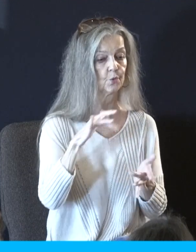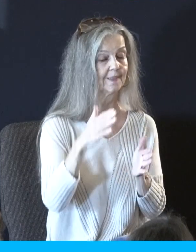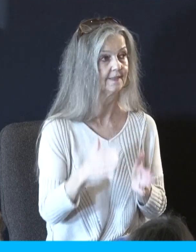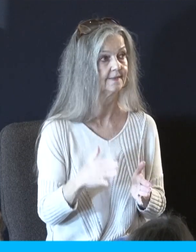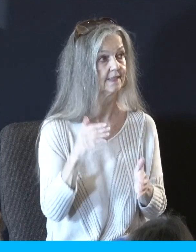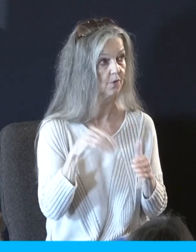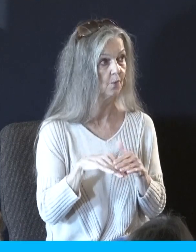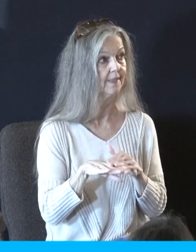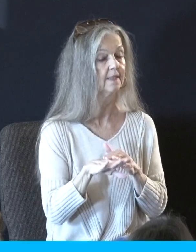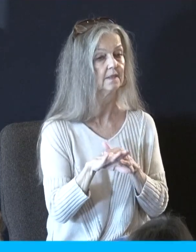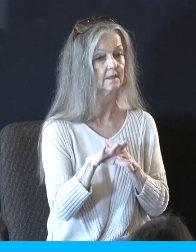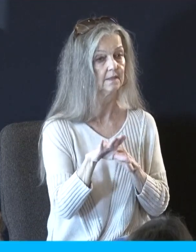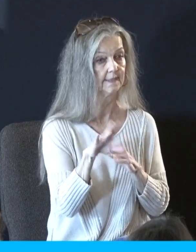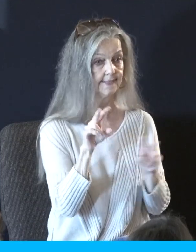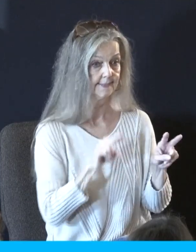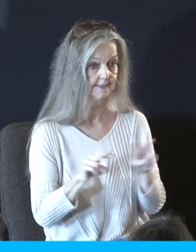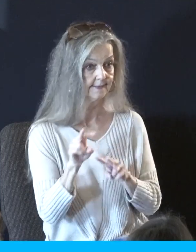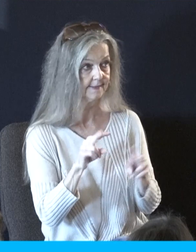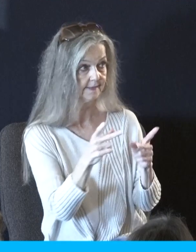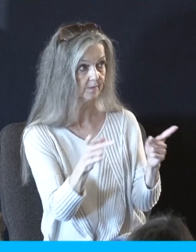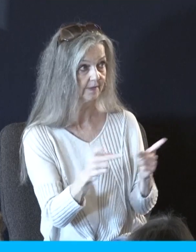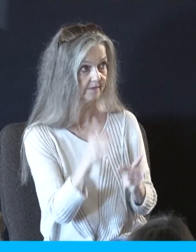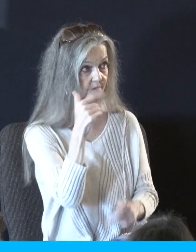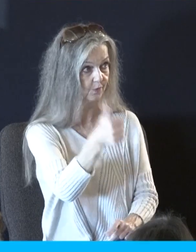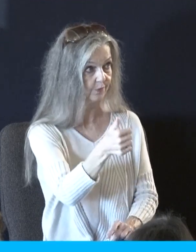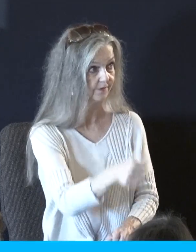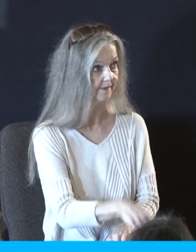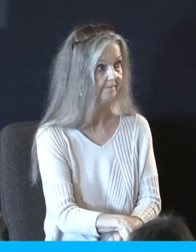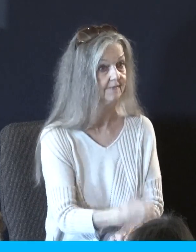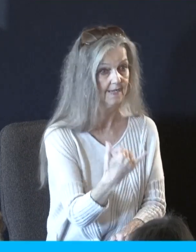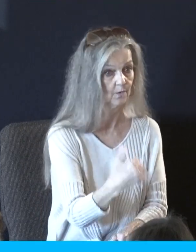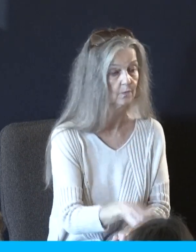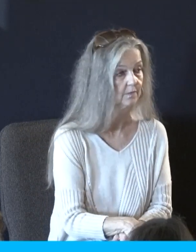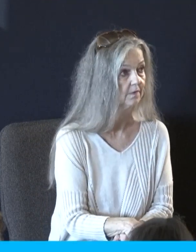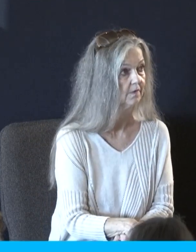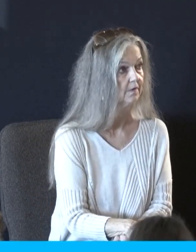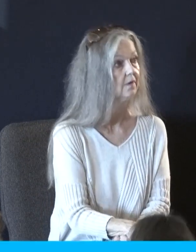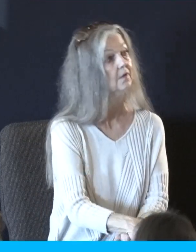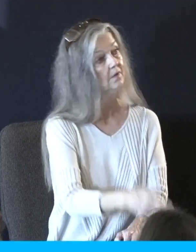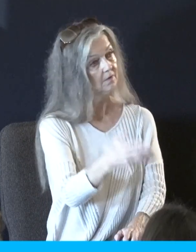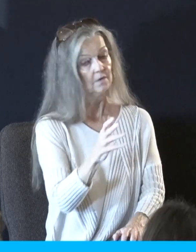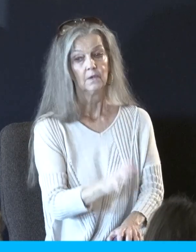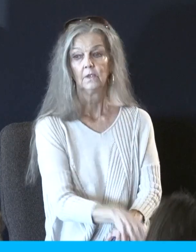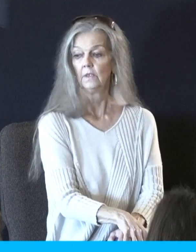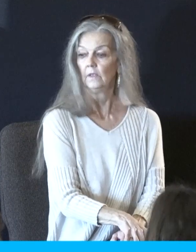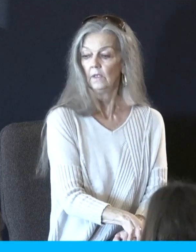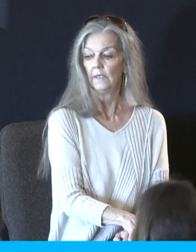there easily and see these places for yourself. Okay, so he received of them